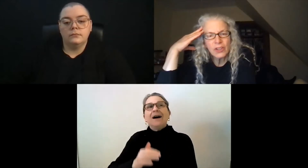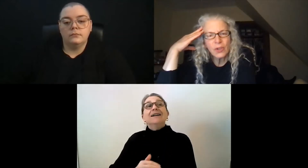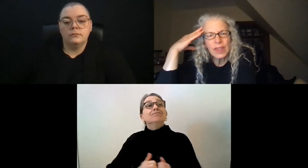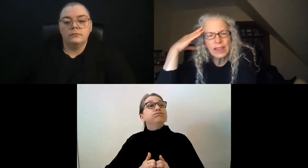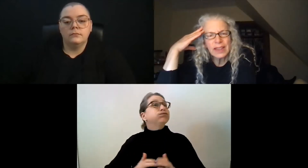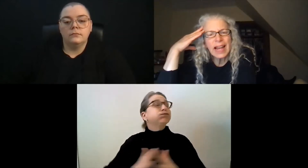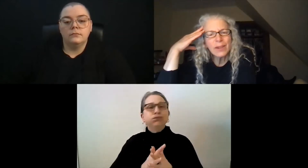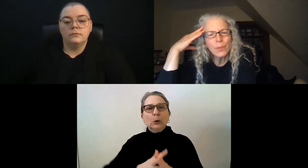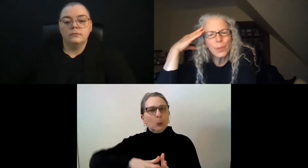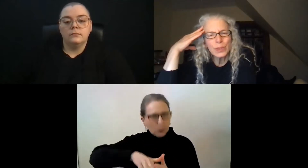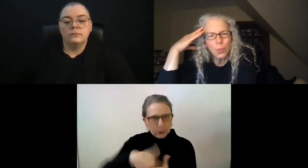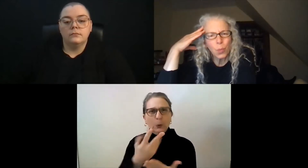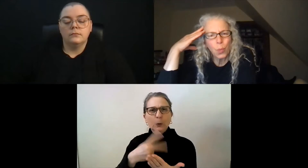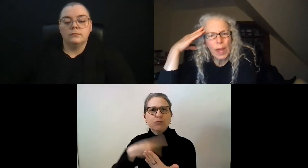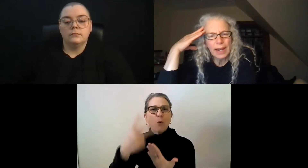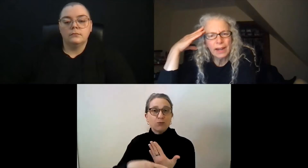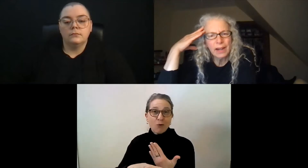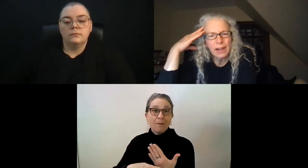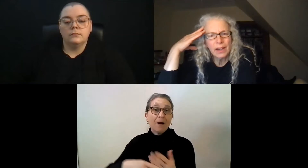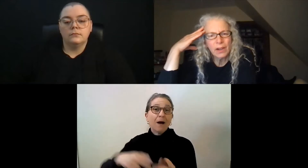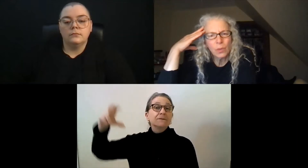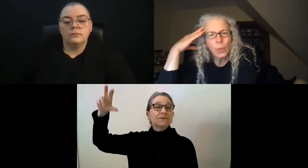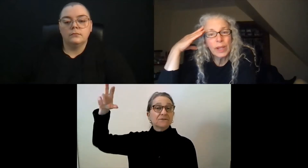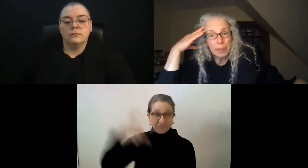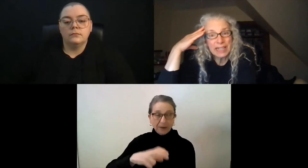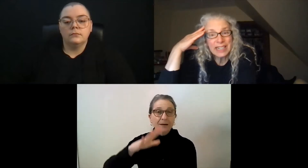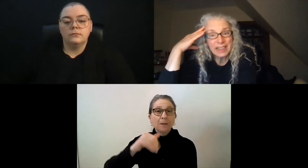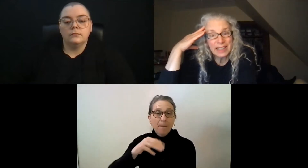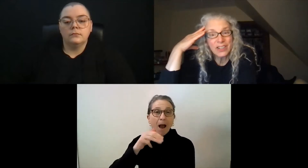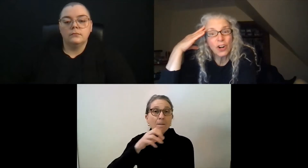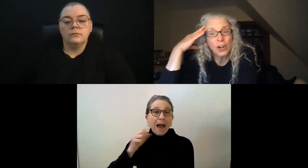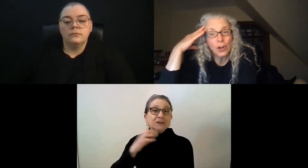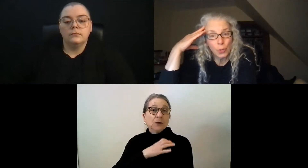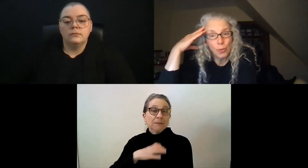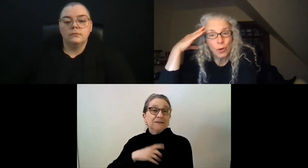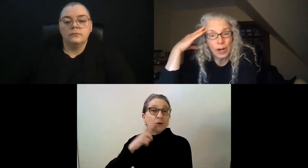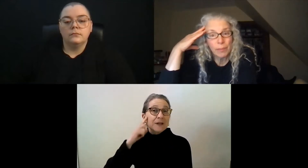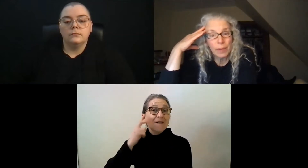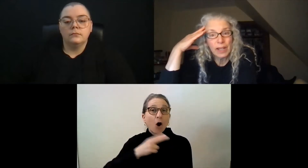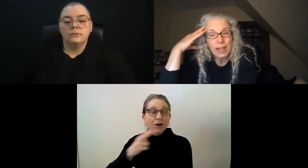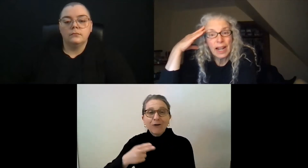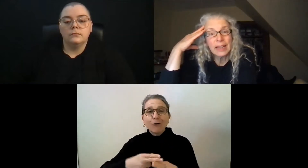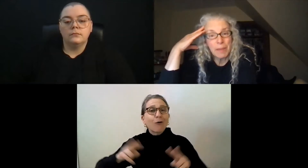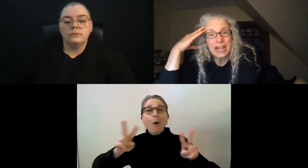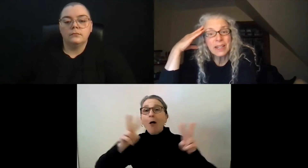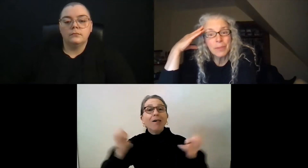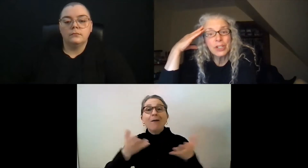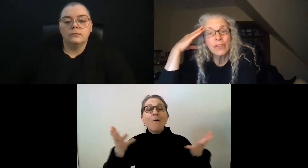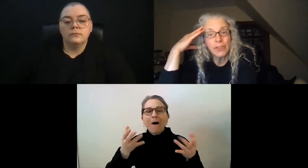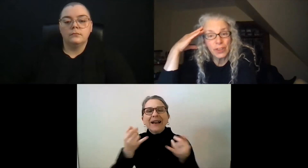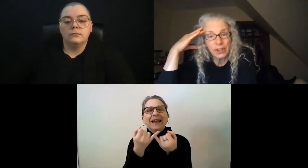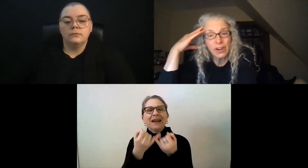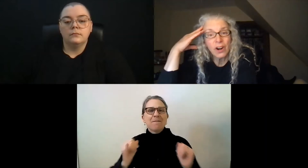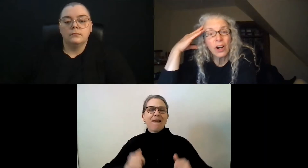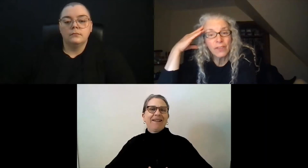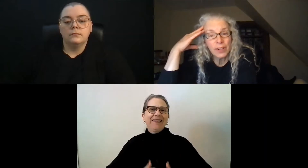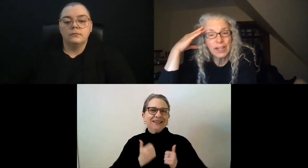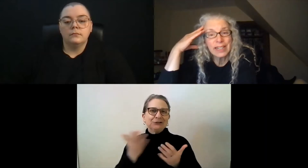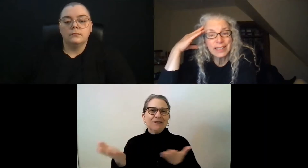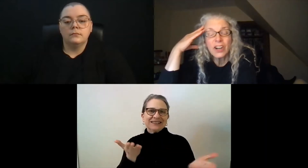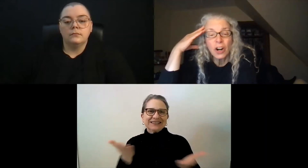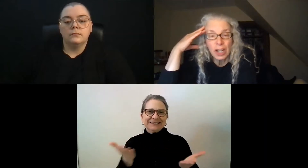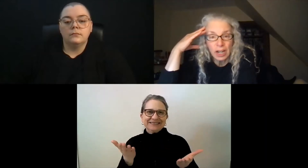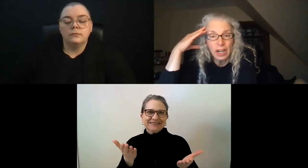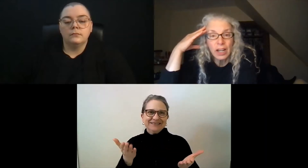So that was when we basically started a new program and the Mass Commission for the Heart of